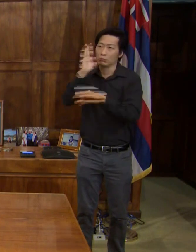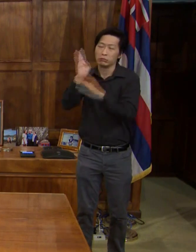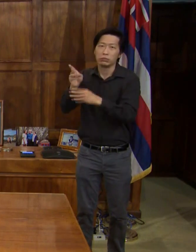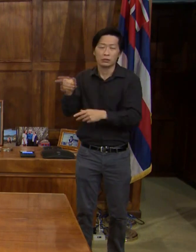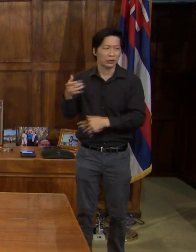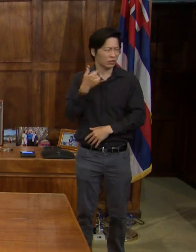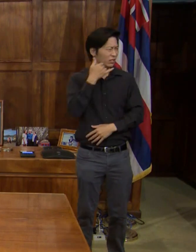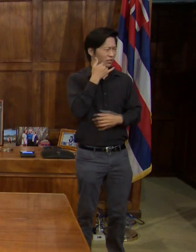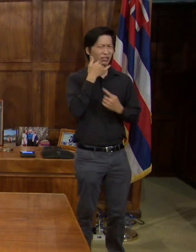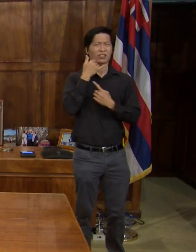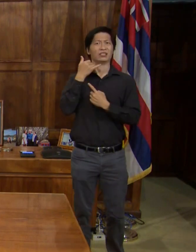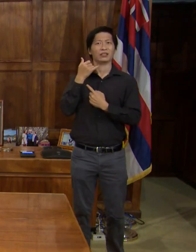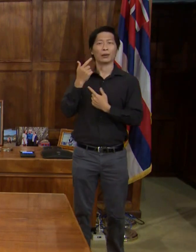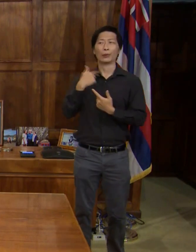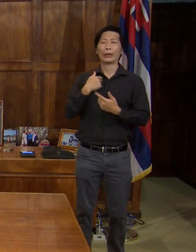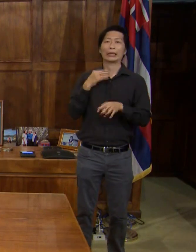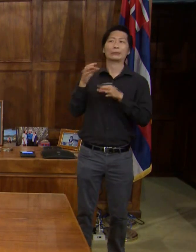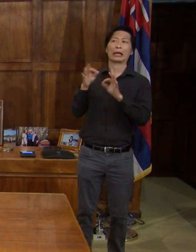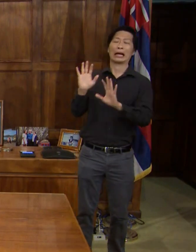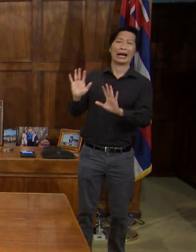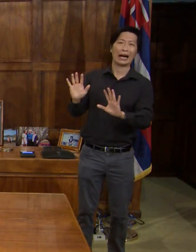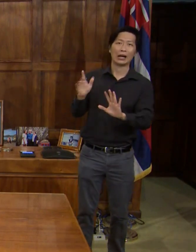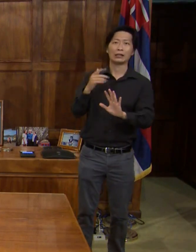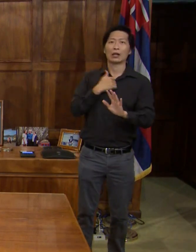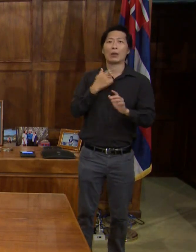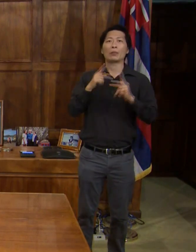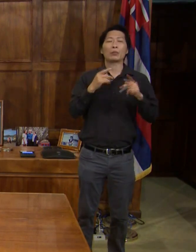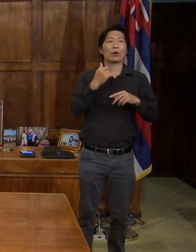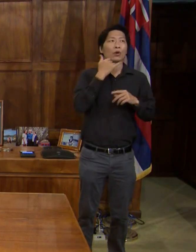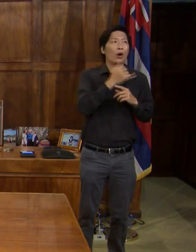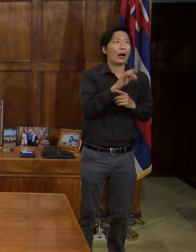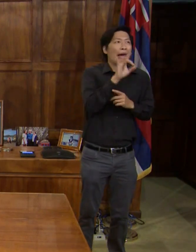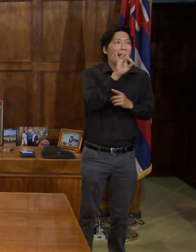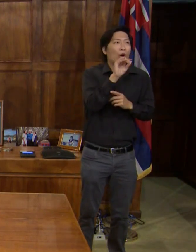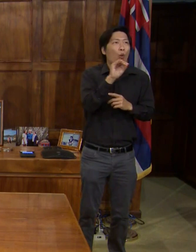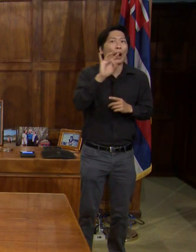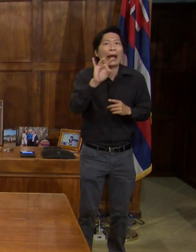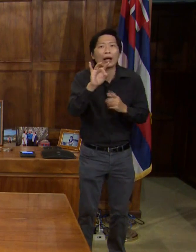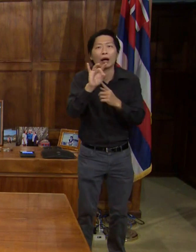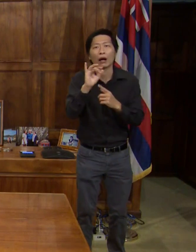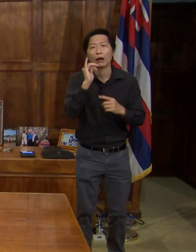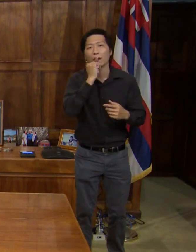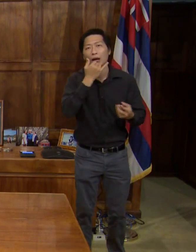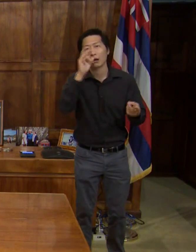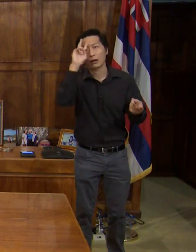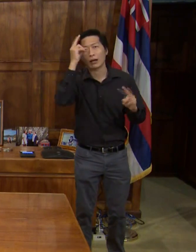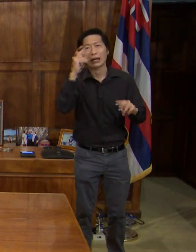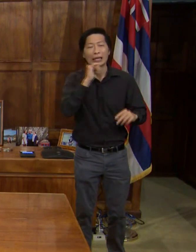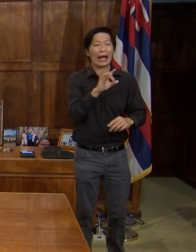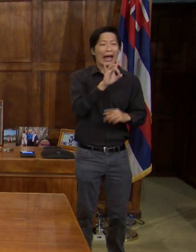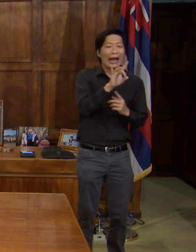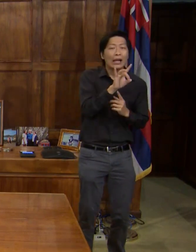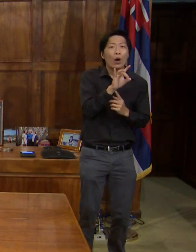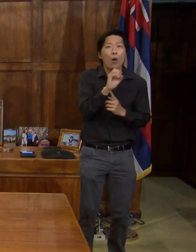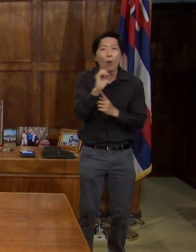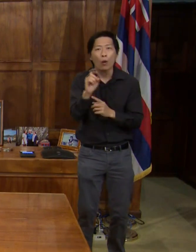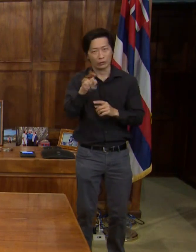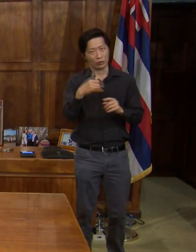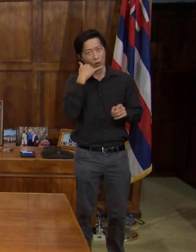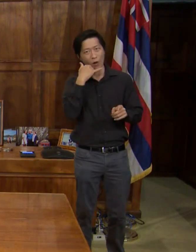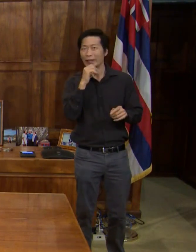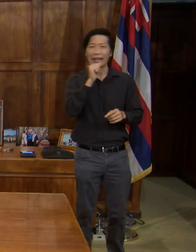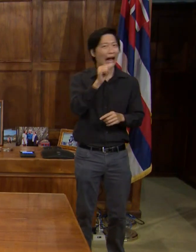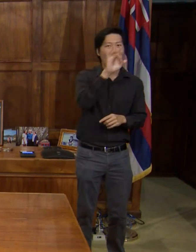that people were calling 808 instead of 800. So we hope people get that number clearly today.